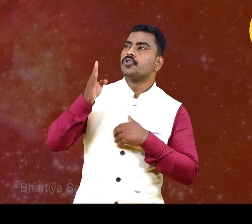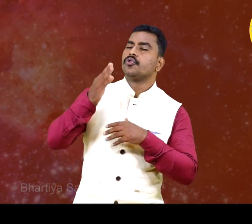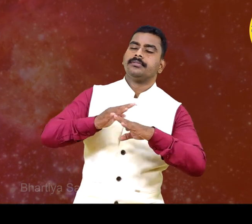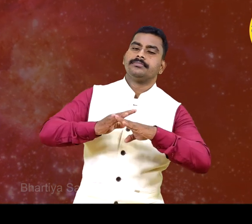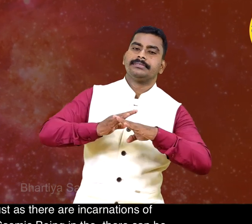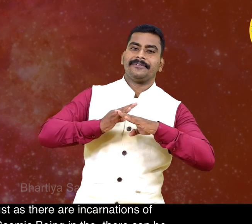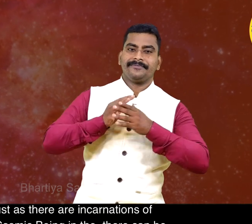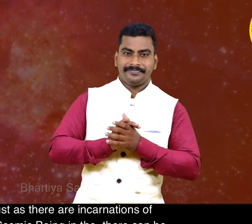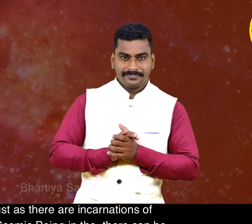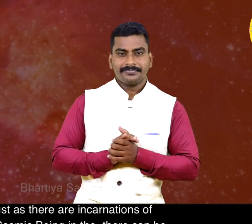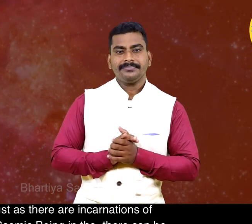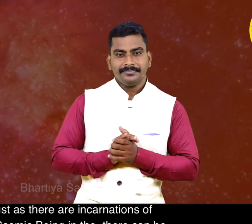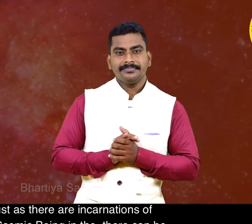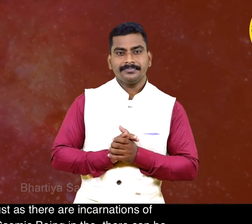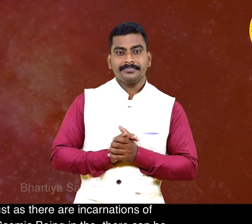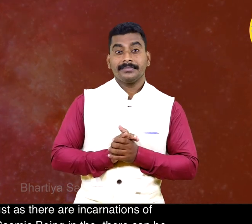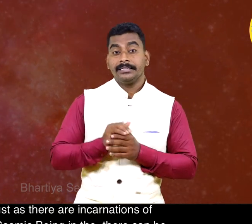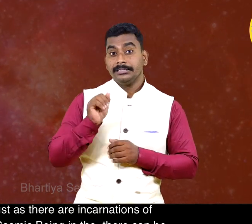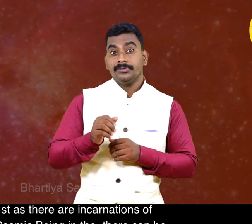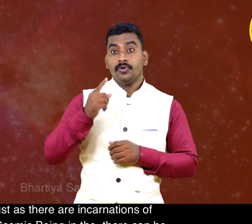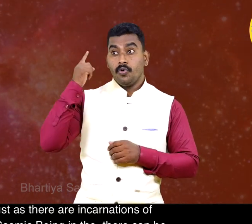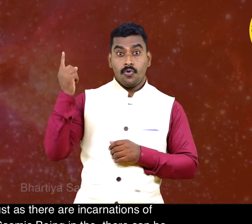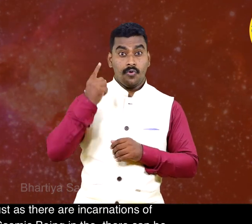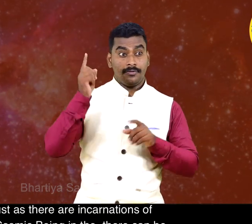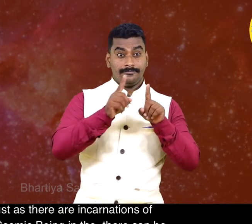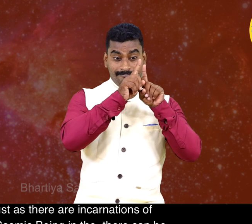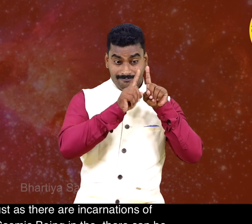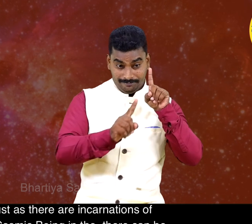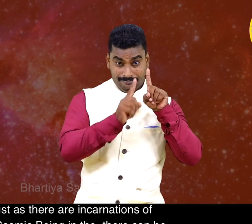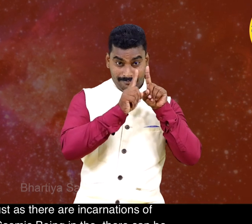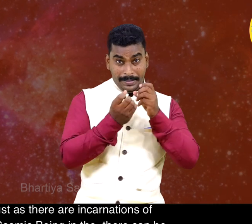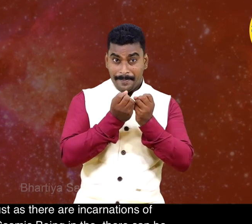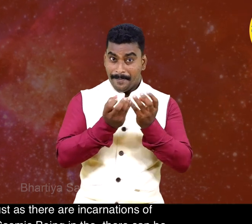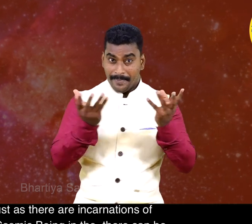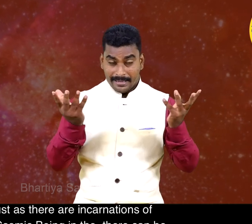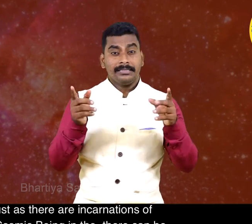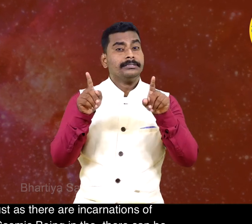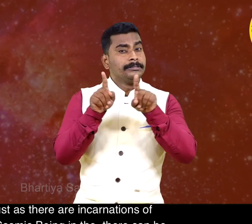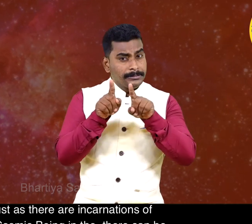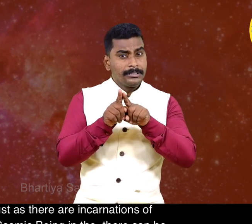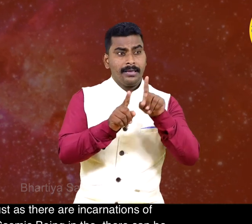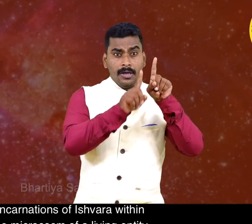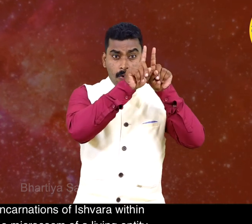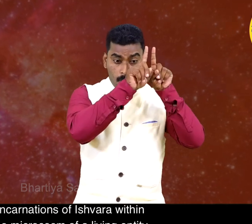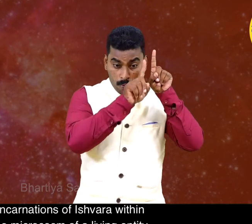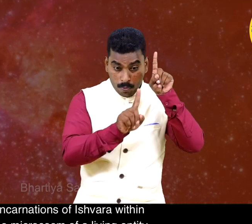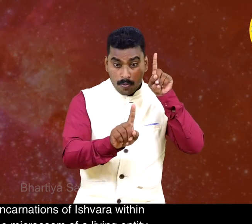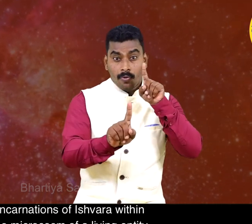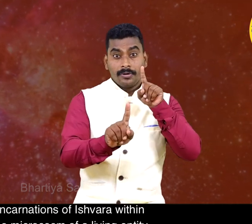Just as there are incarnations of the cosmic being, there can be incarnations of